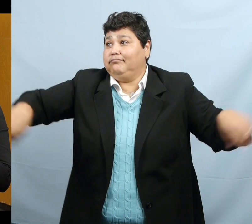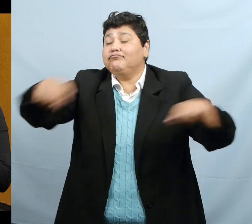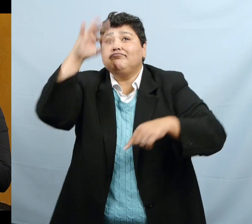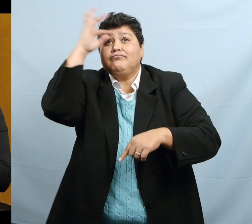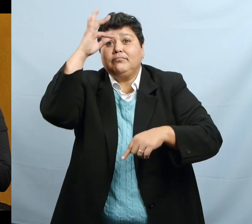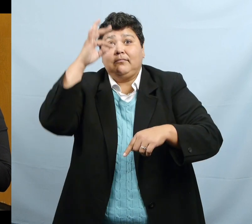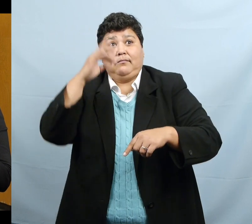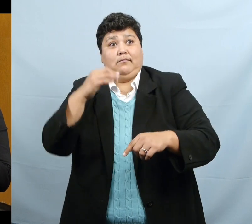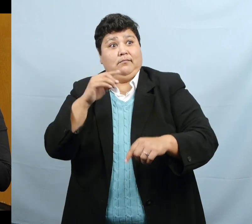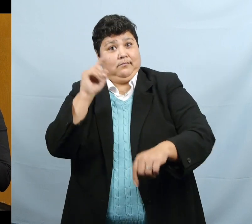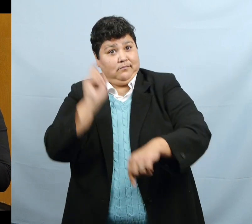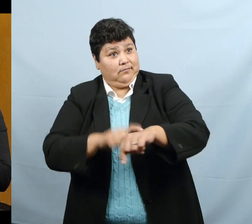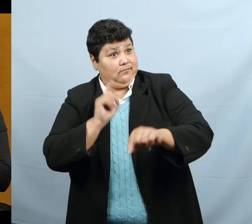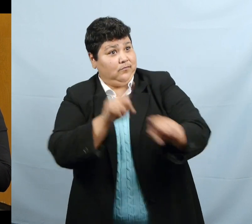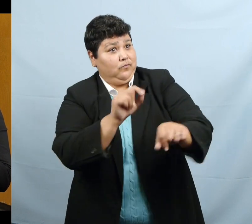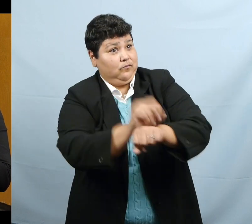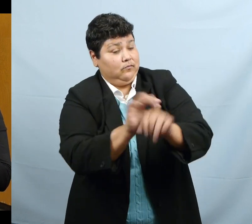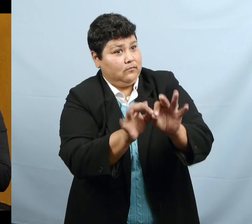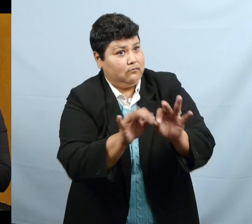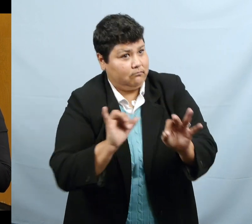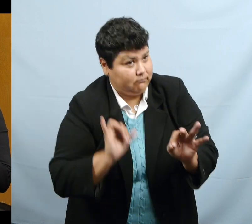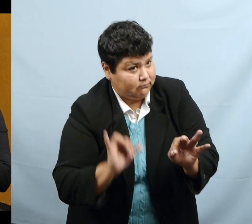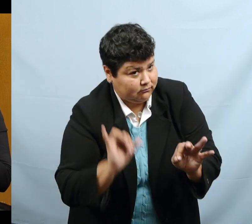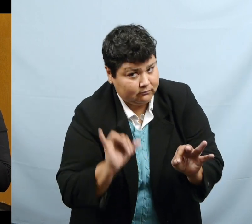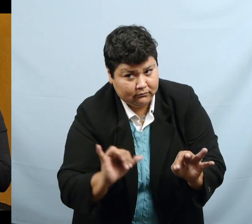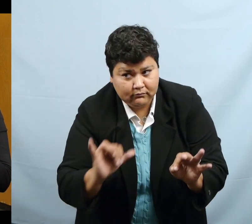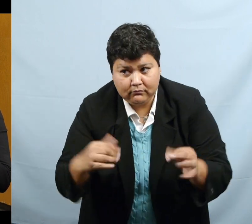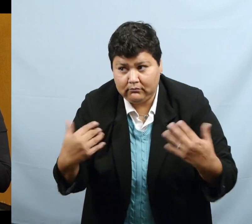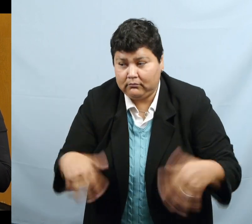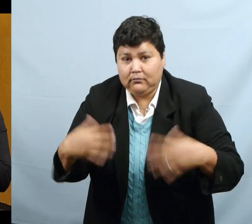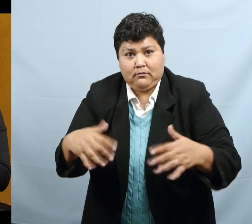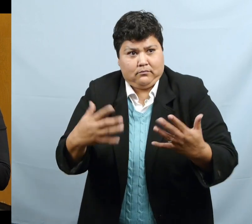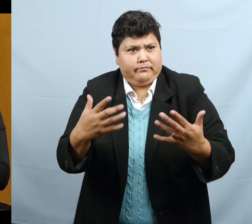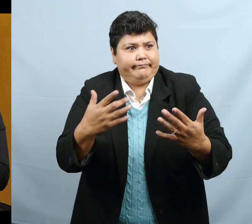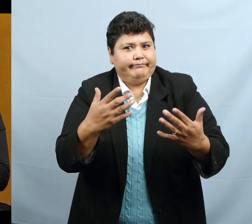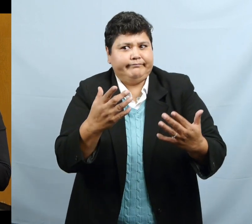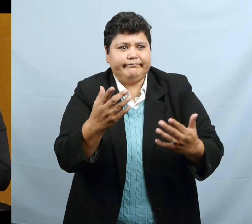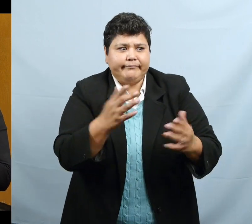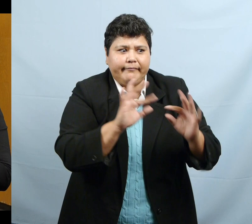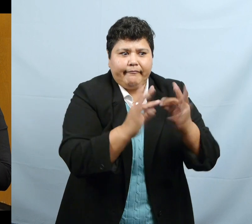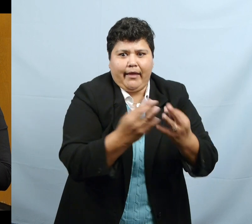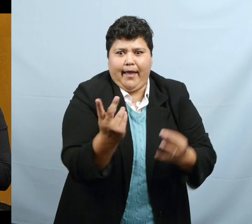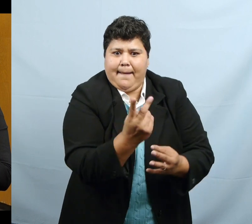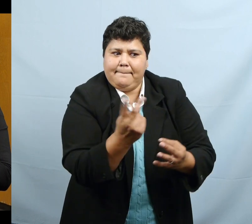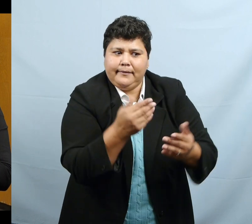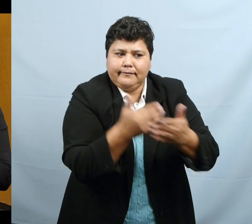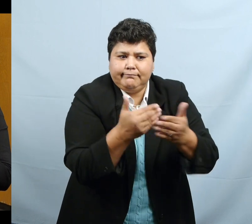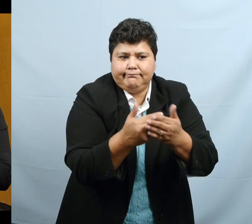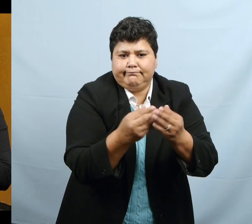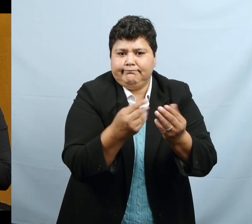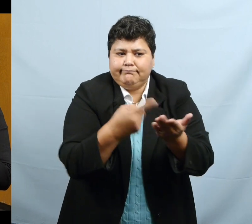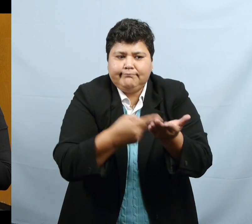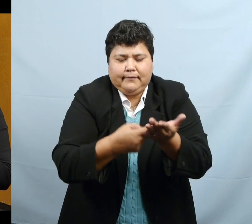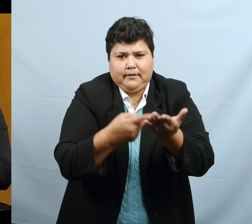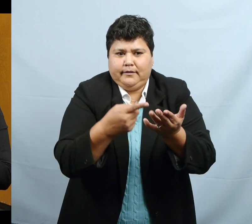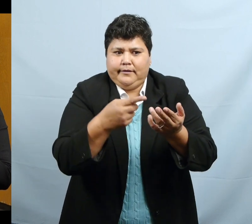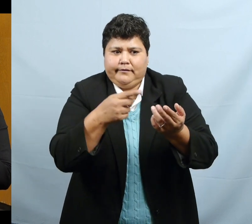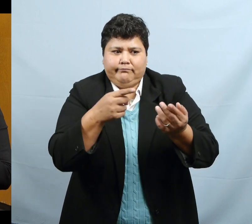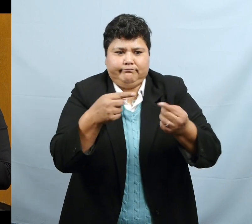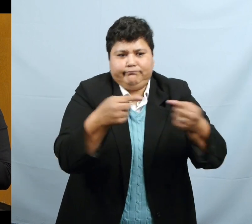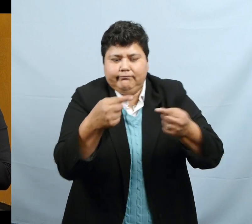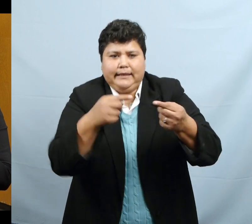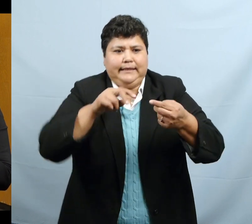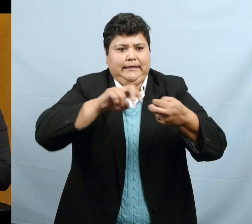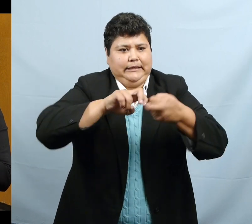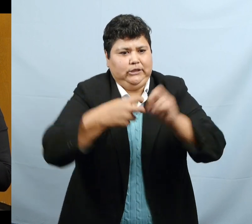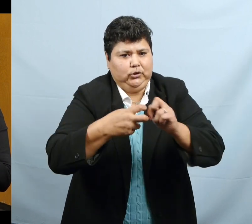intimate type of conversations with family members and their issues. And I think we need to know.